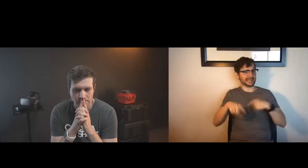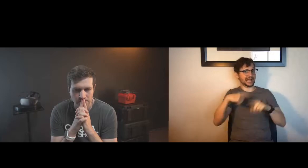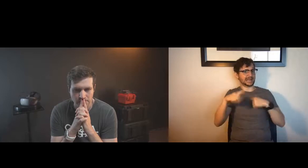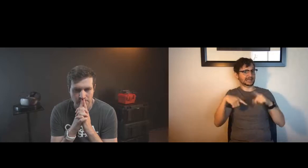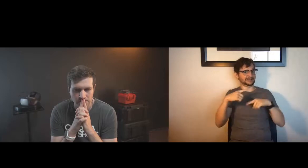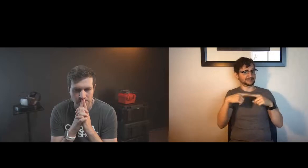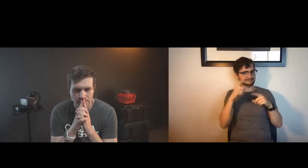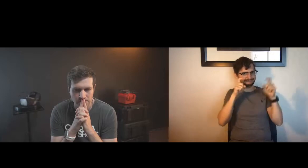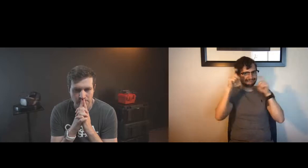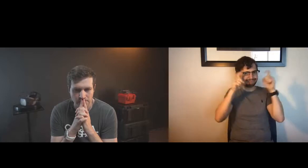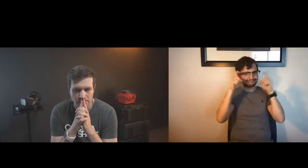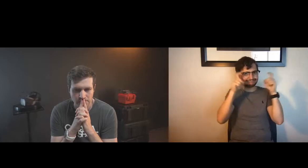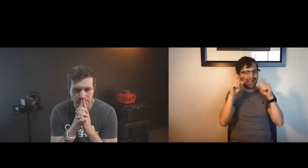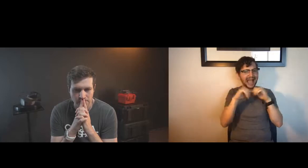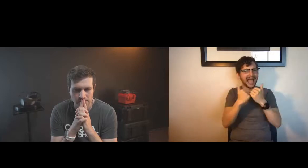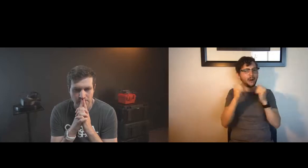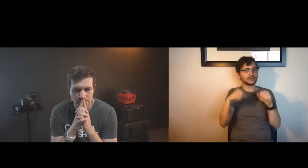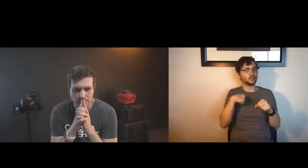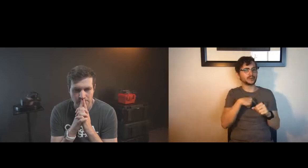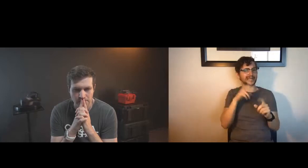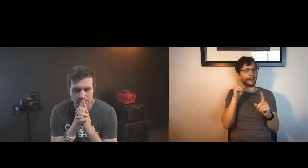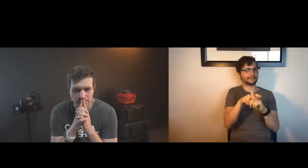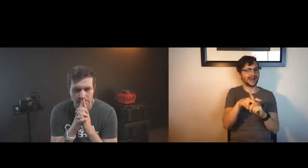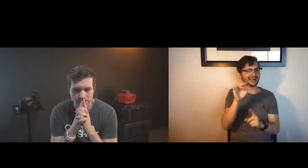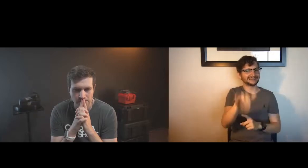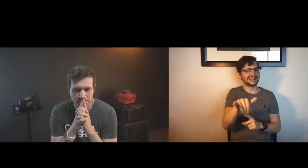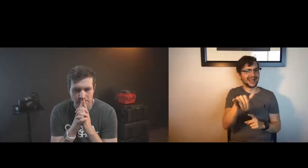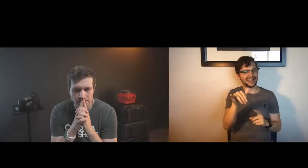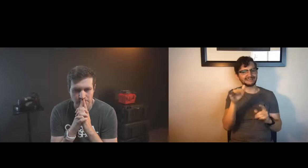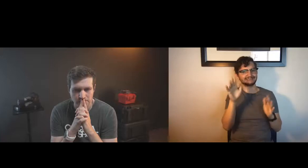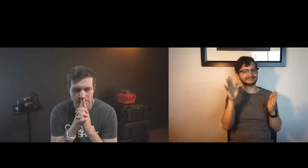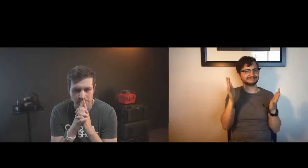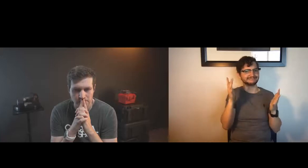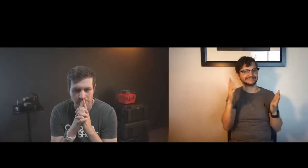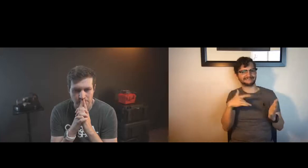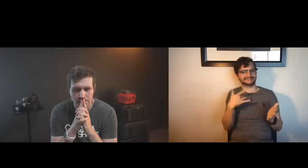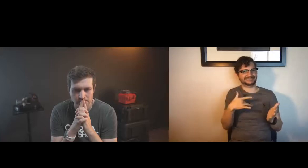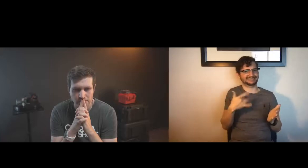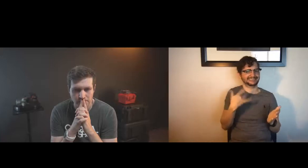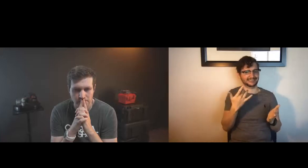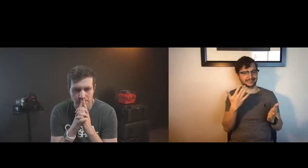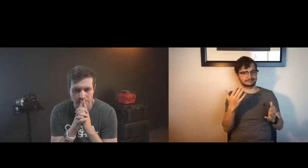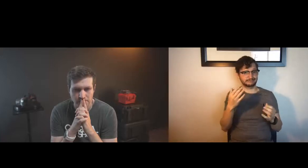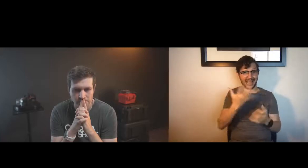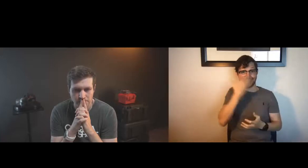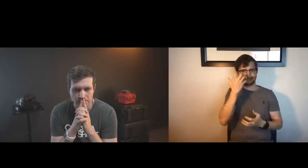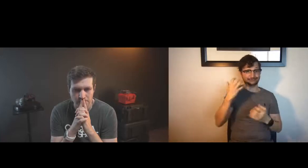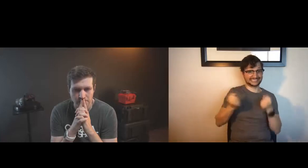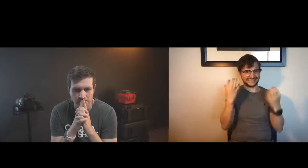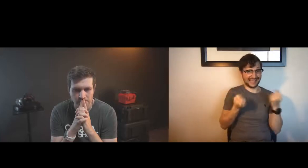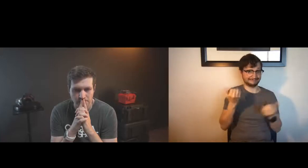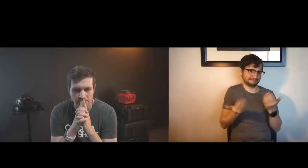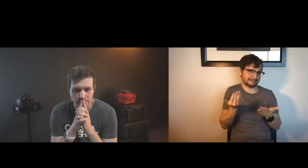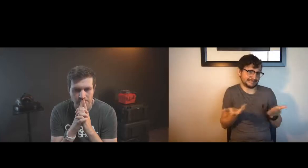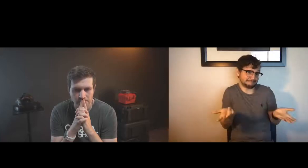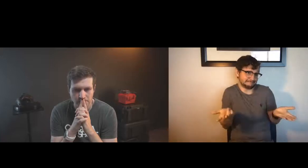because text doesn't pick up on the tone that someone might be saying something in but in asl the facial